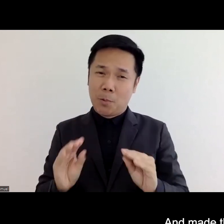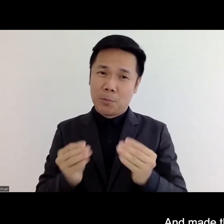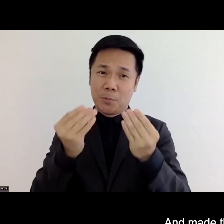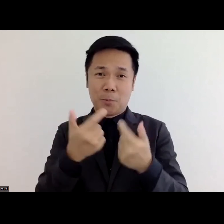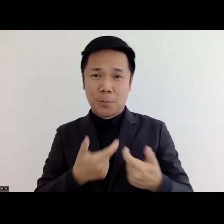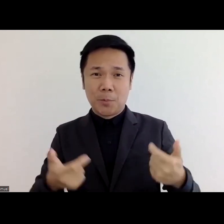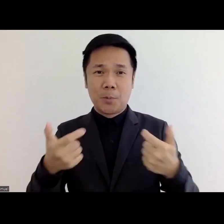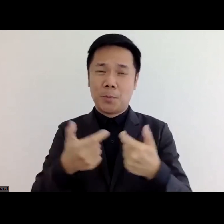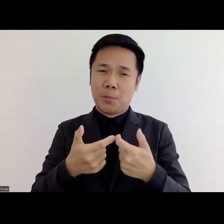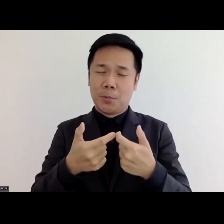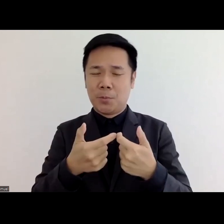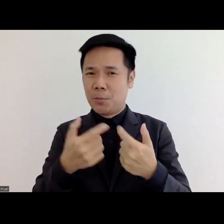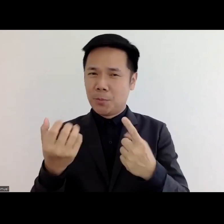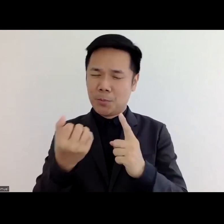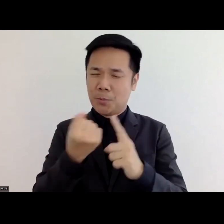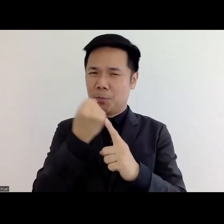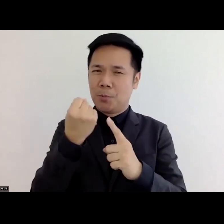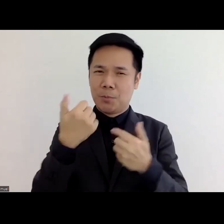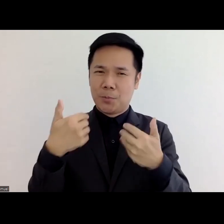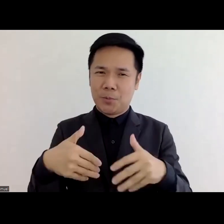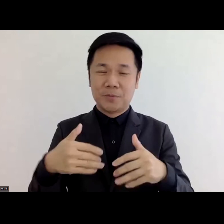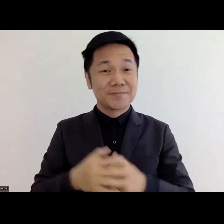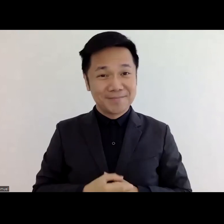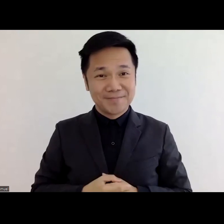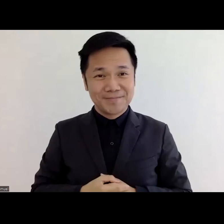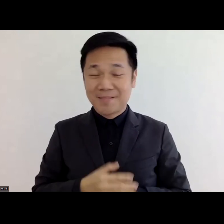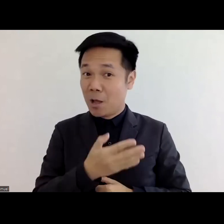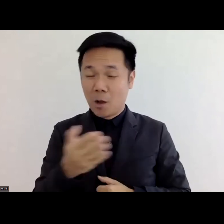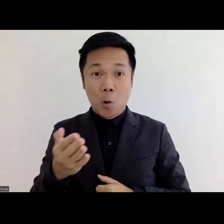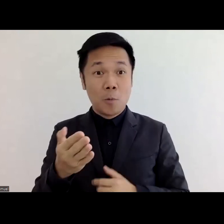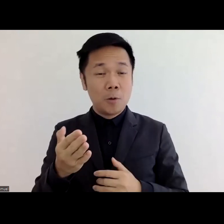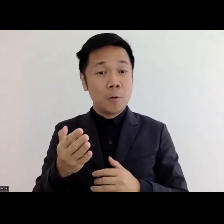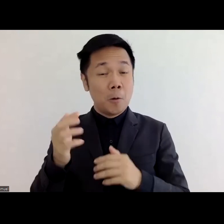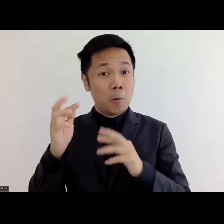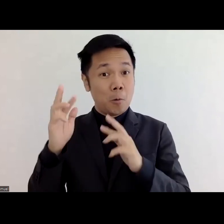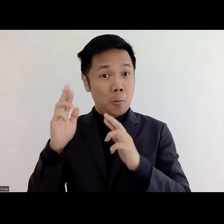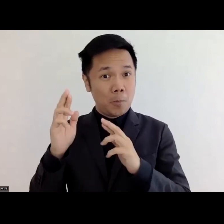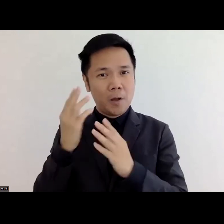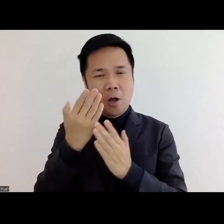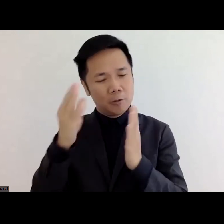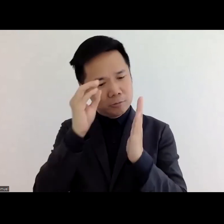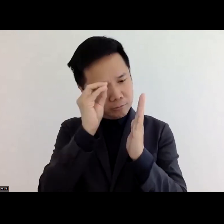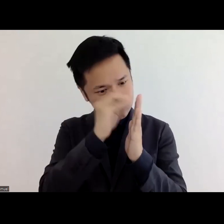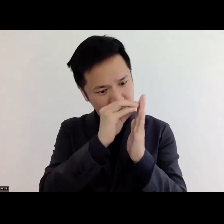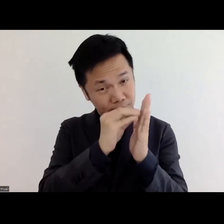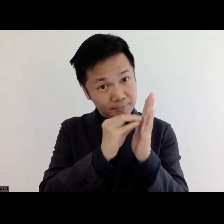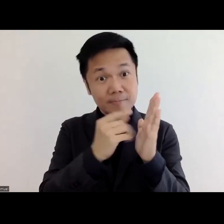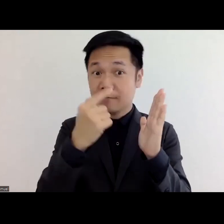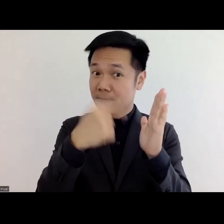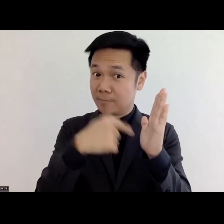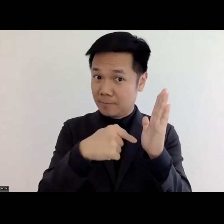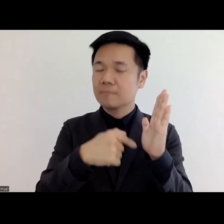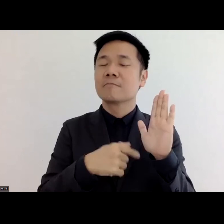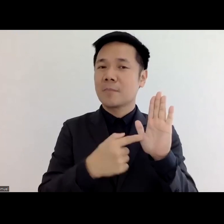happen uh i hope all our recommendations findings will be informed in the youth